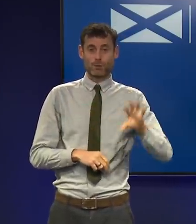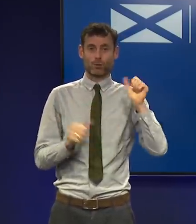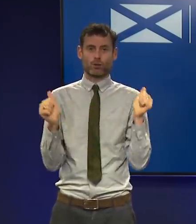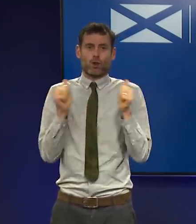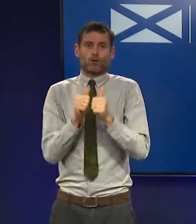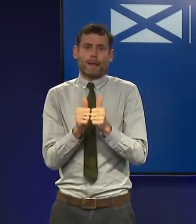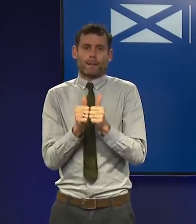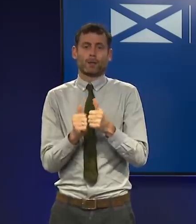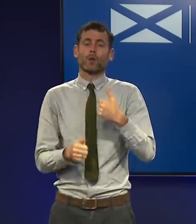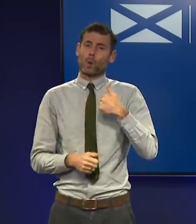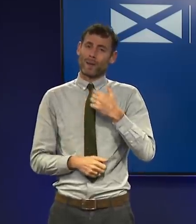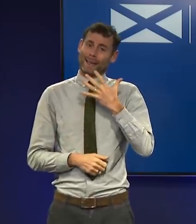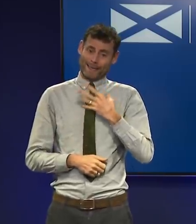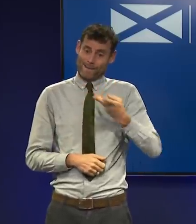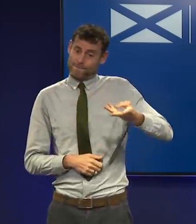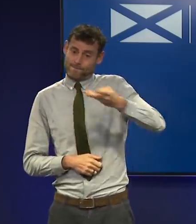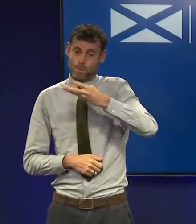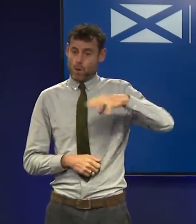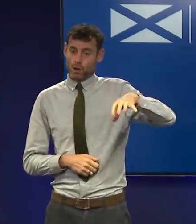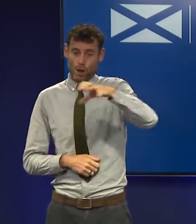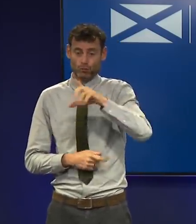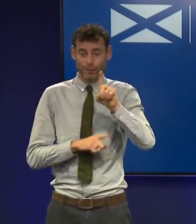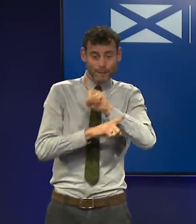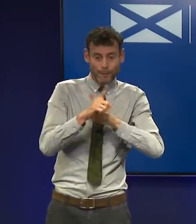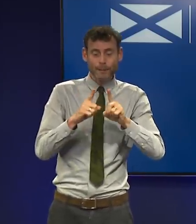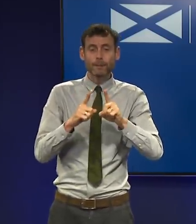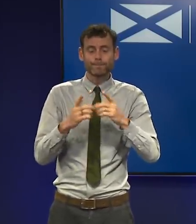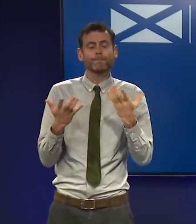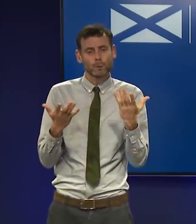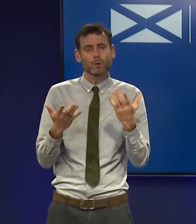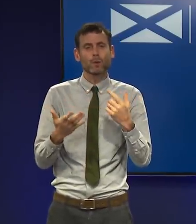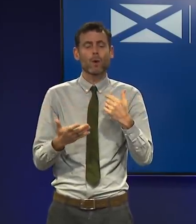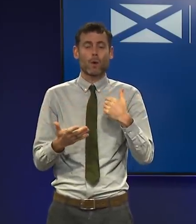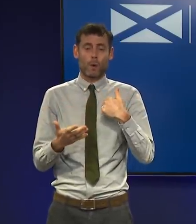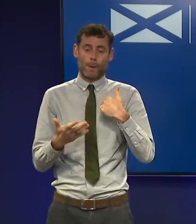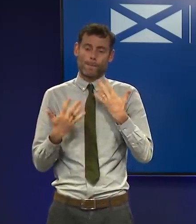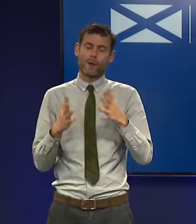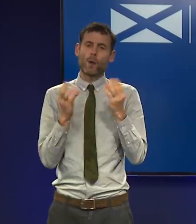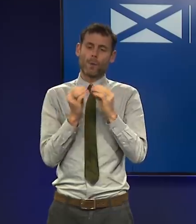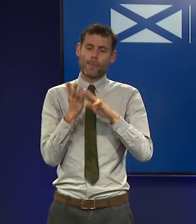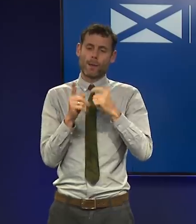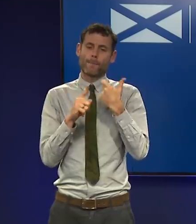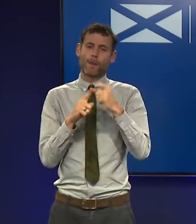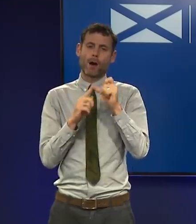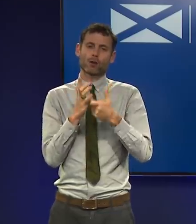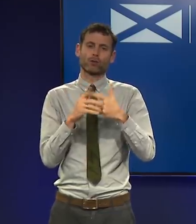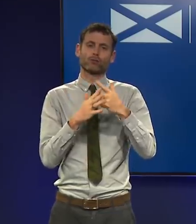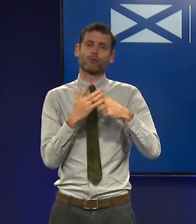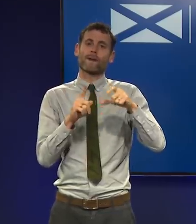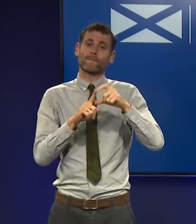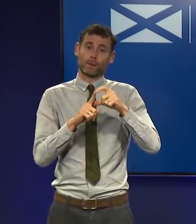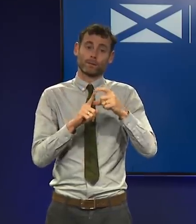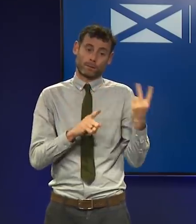Four Nations to discuss these issues together and hear the best advice available. So Mark Drakeford and I have also called on the Prime Minister